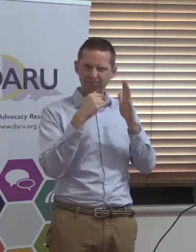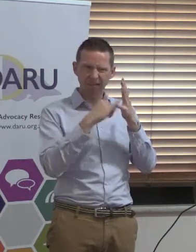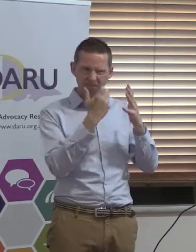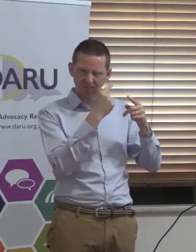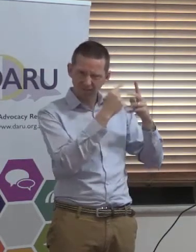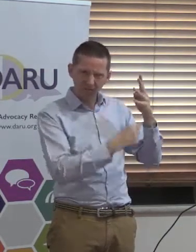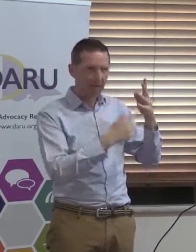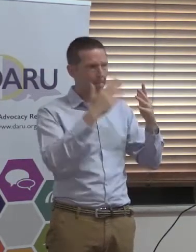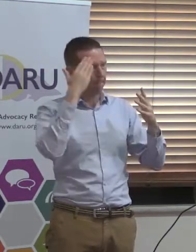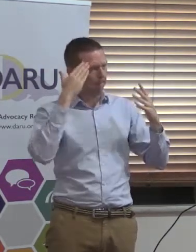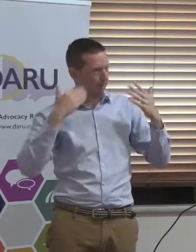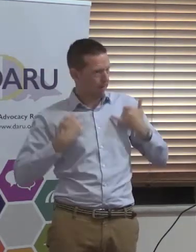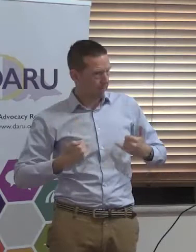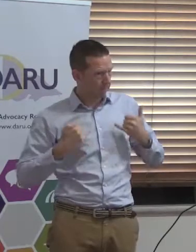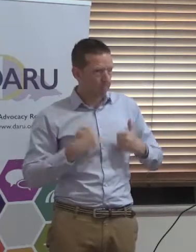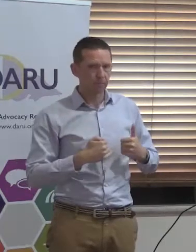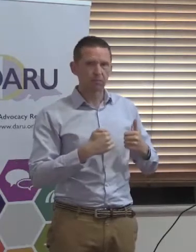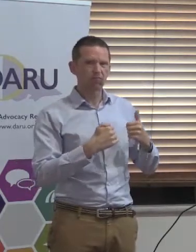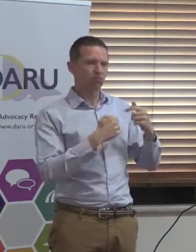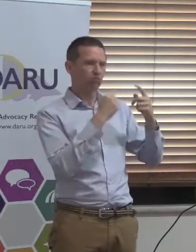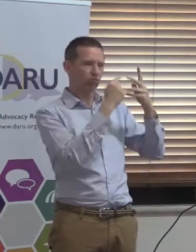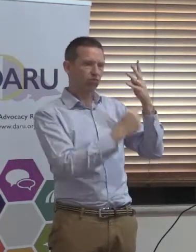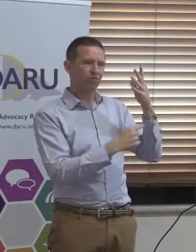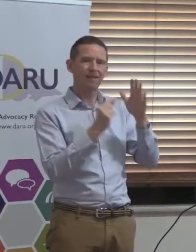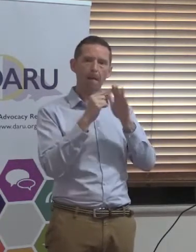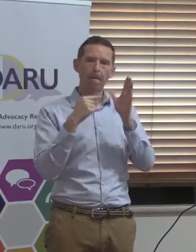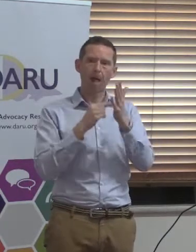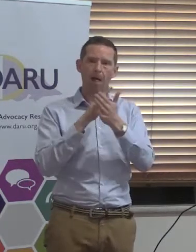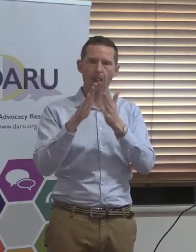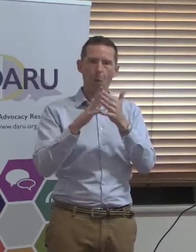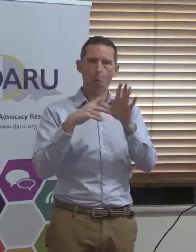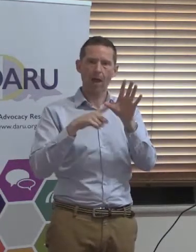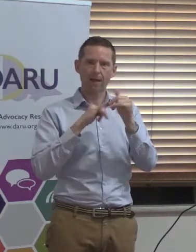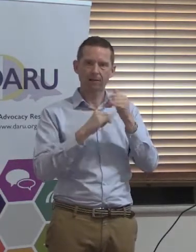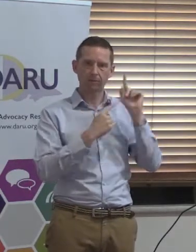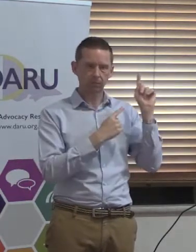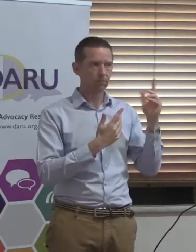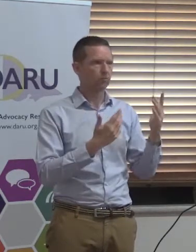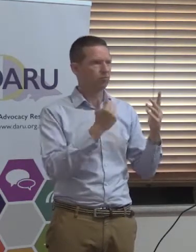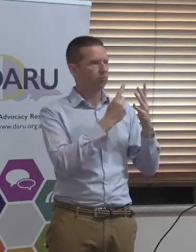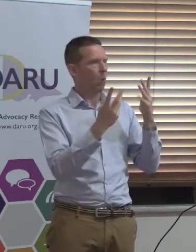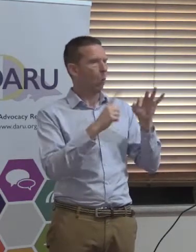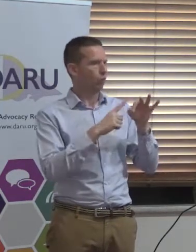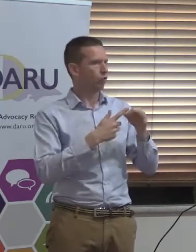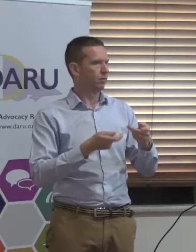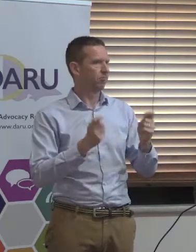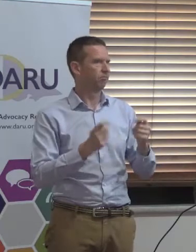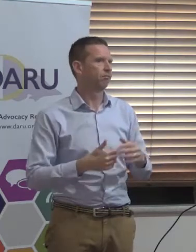illness. We've also got previous things about pathways. So, those are previous questions people have already asked.